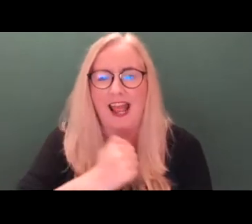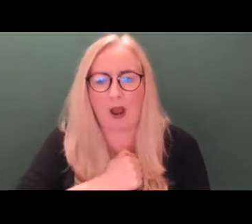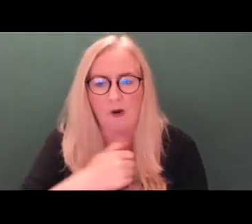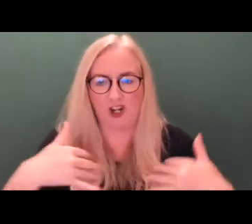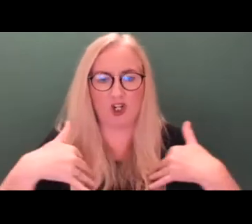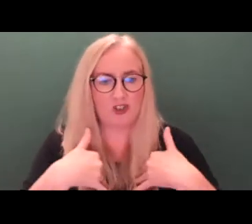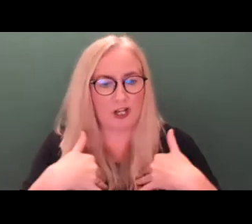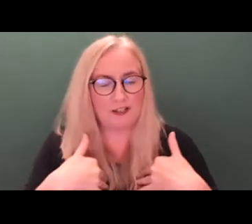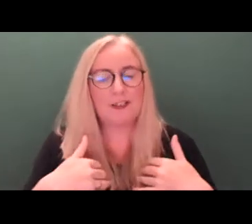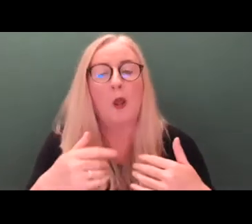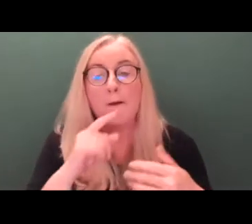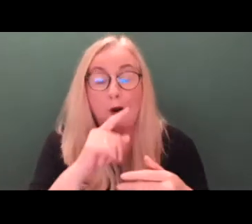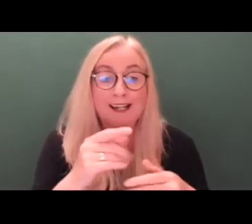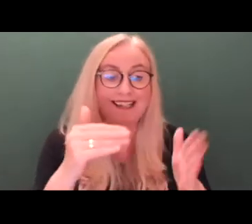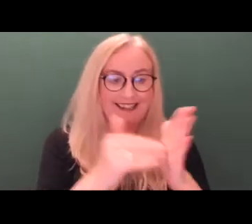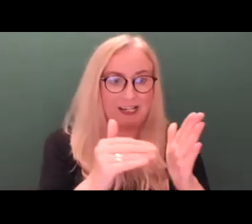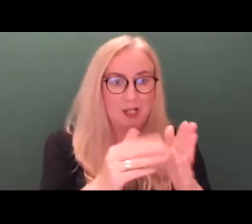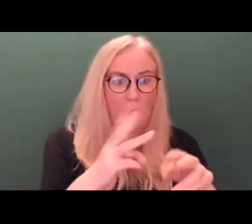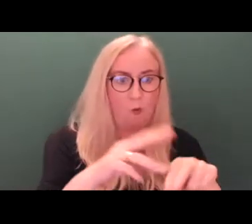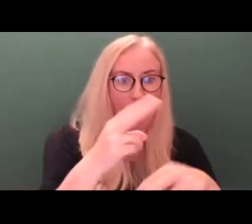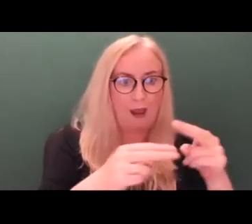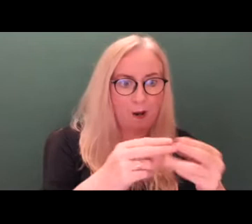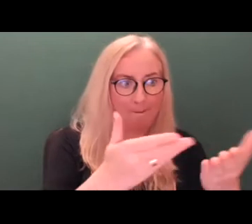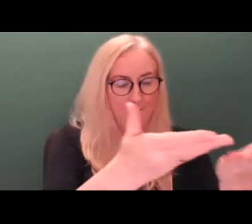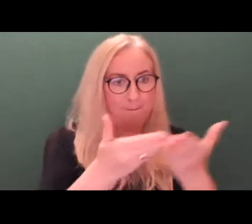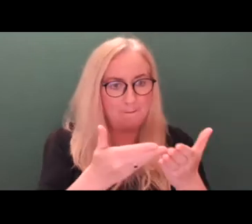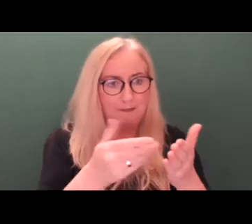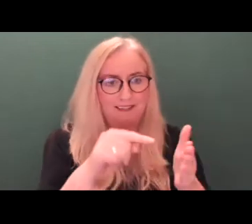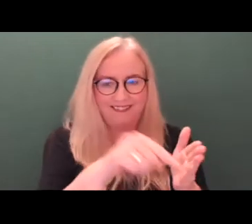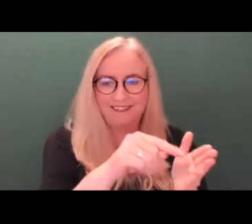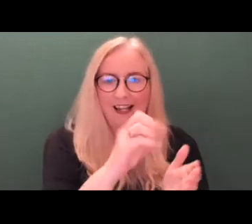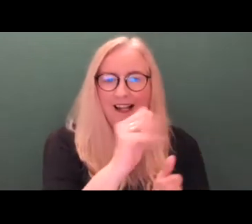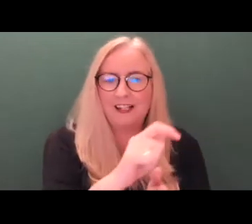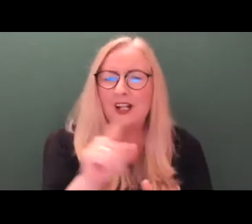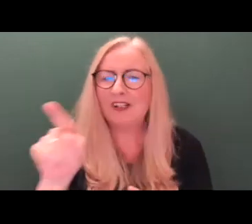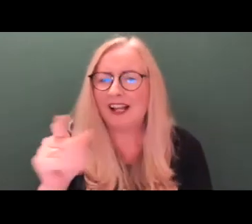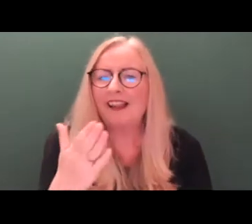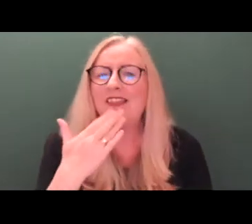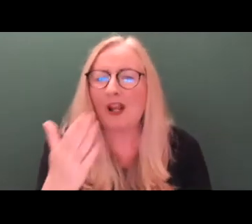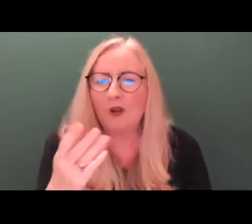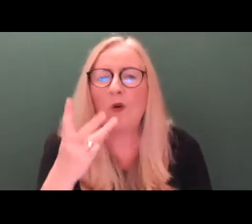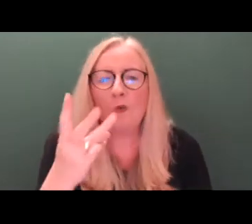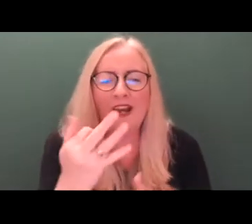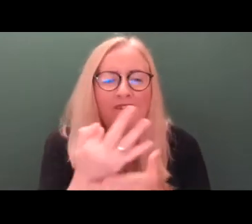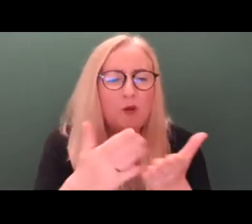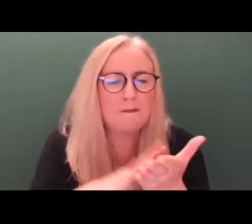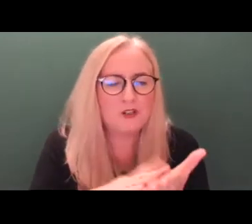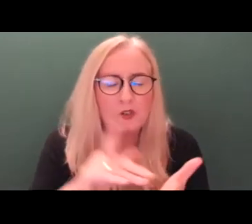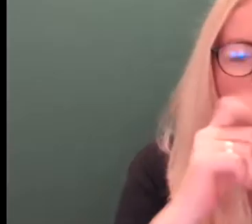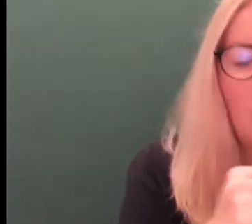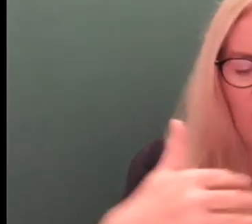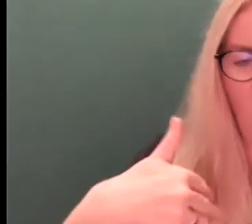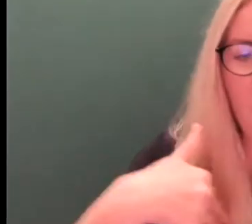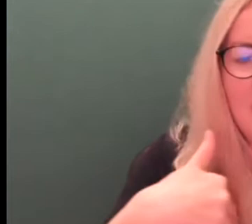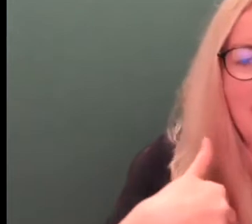broadly welcome the Act. Thank you, Michael. And I think we'll be moving on in a few minutes to talk about our concerns in more